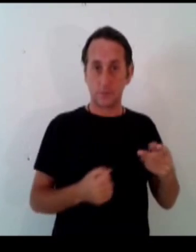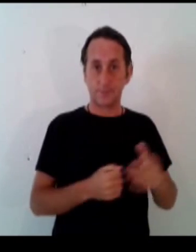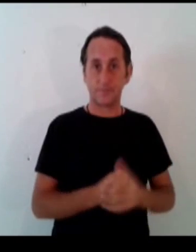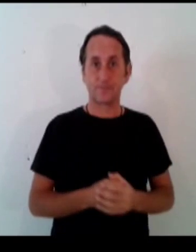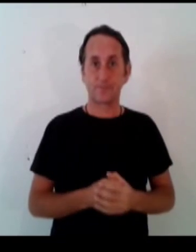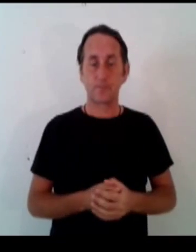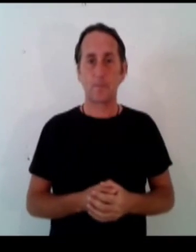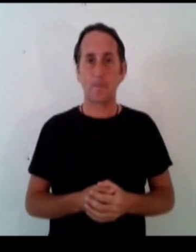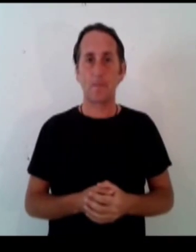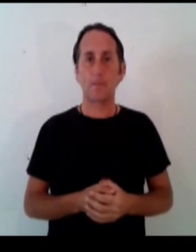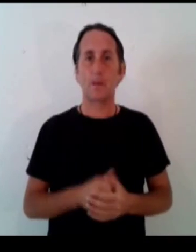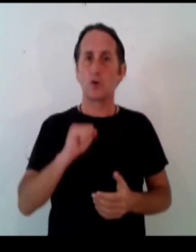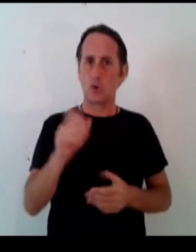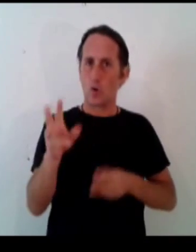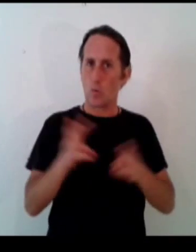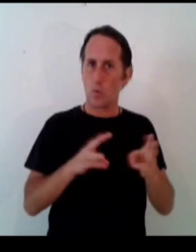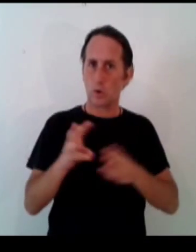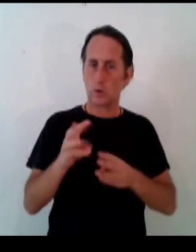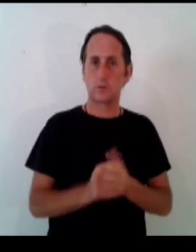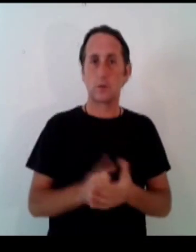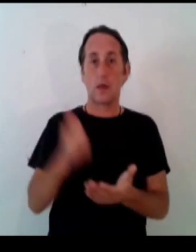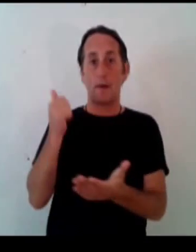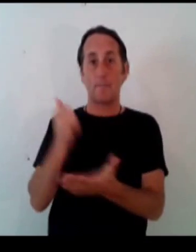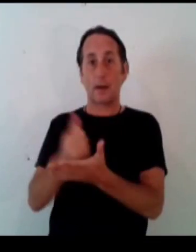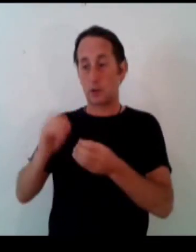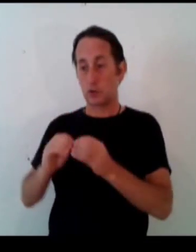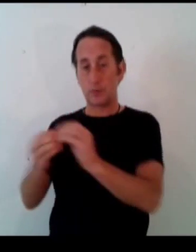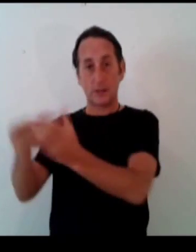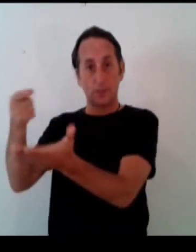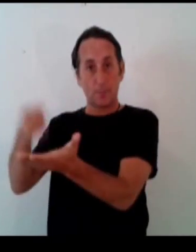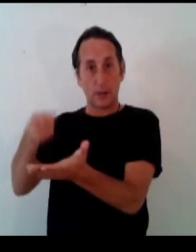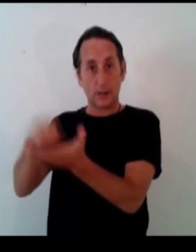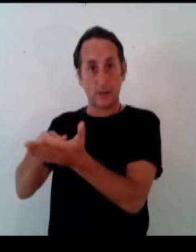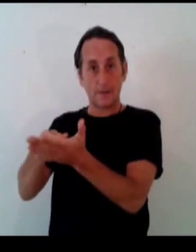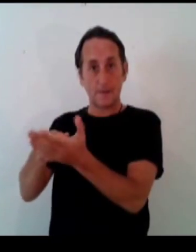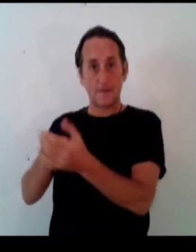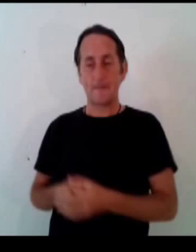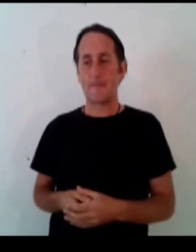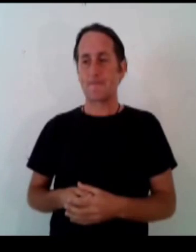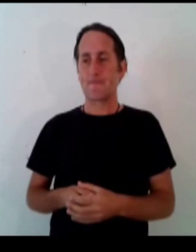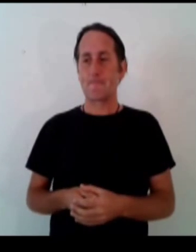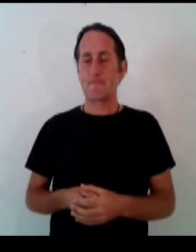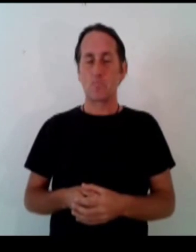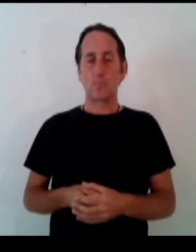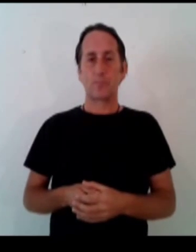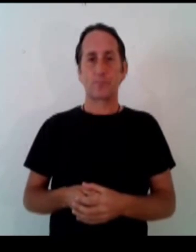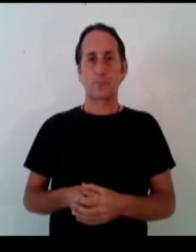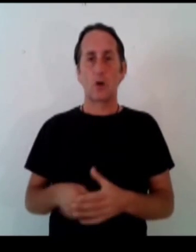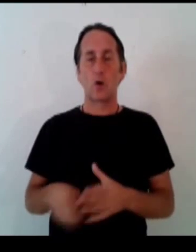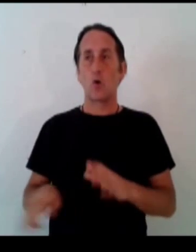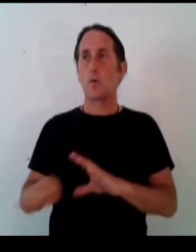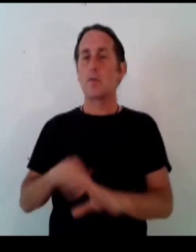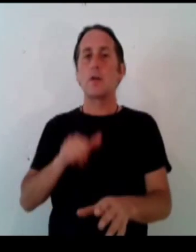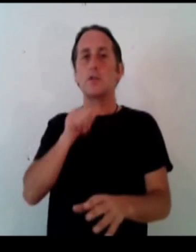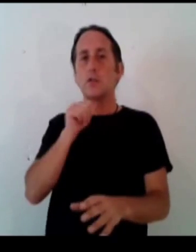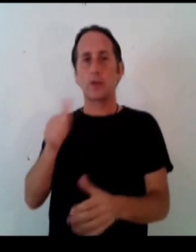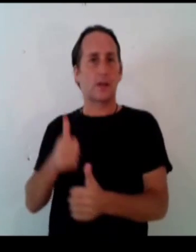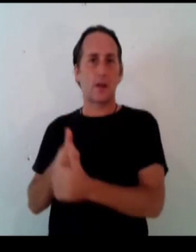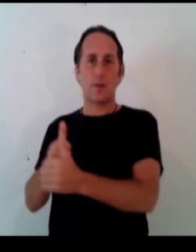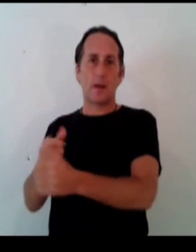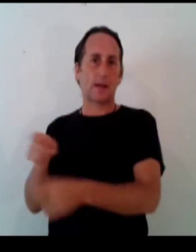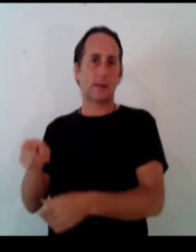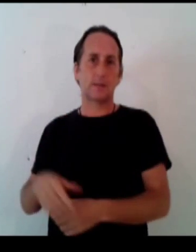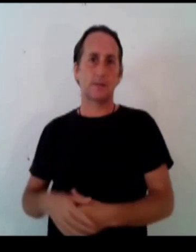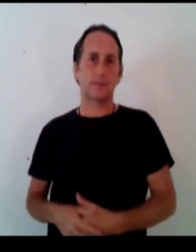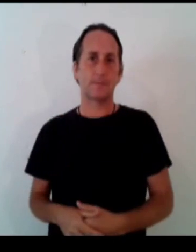and your wages your work so the bank creates this money with